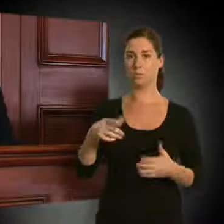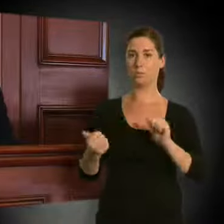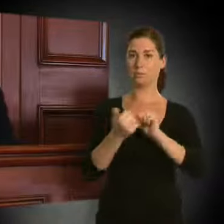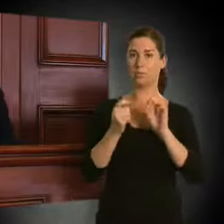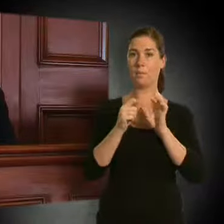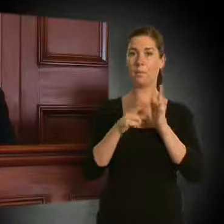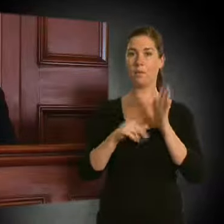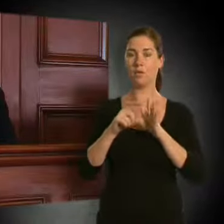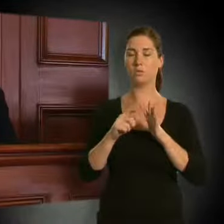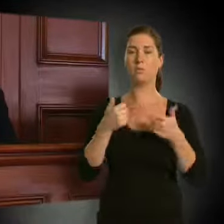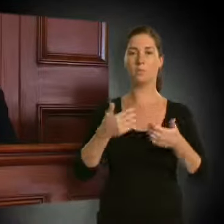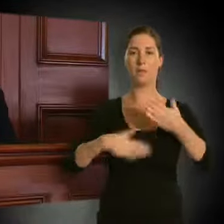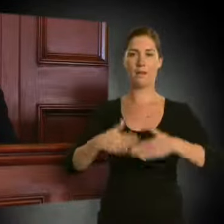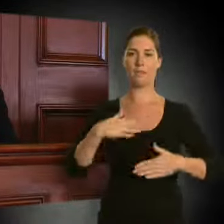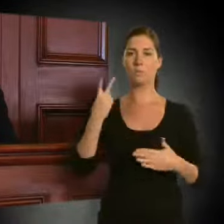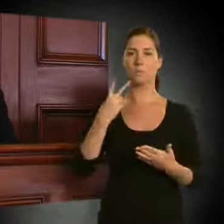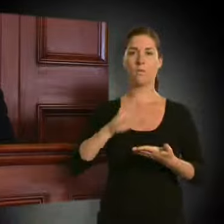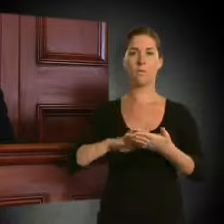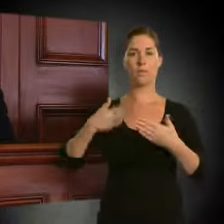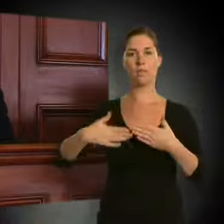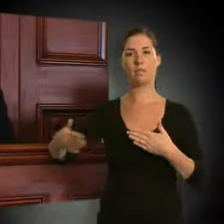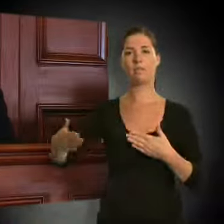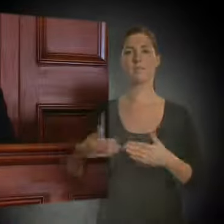enter into a bond to be of good behaviour for 12 months.